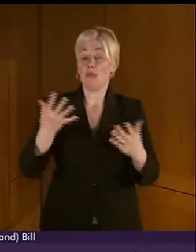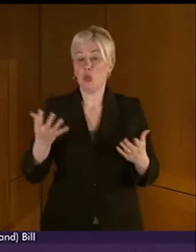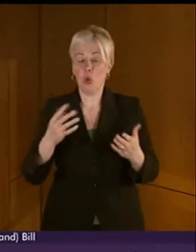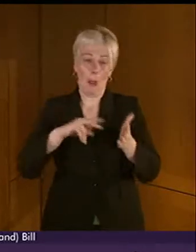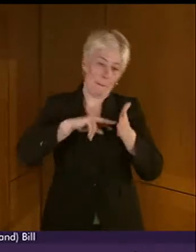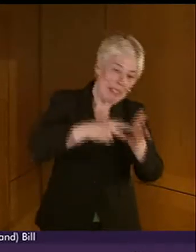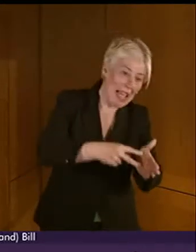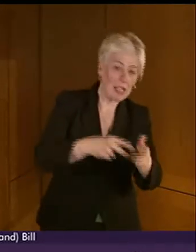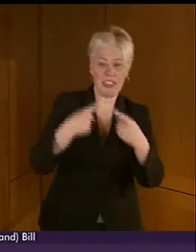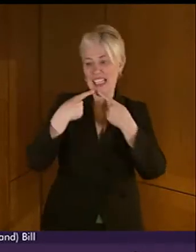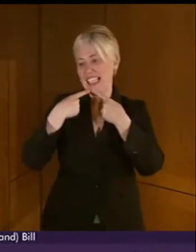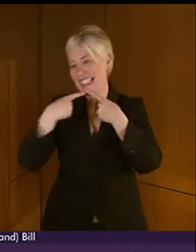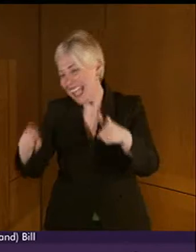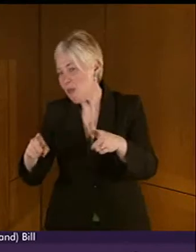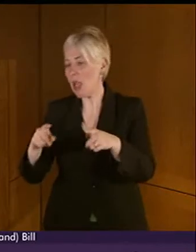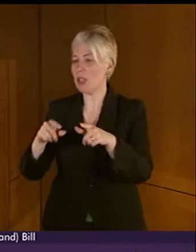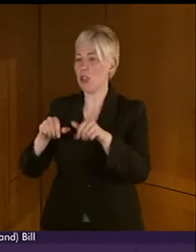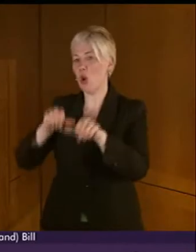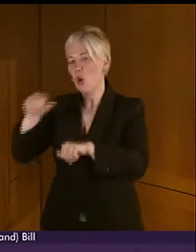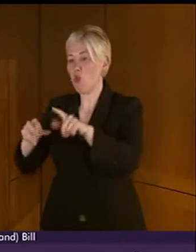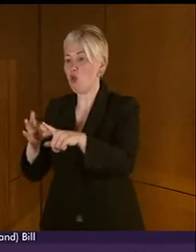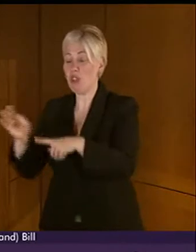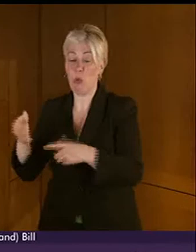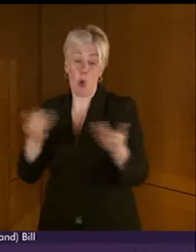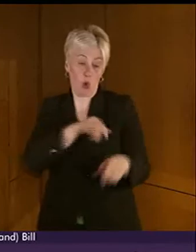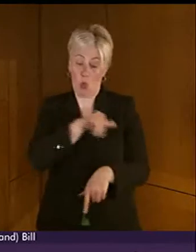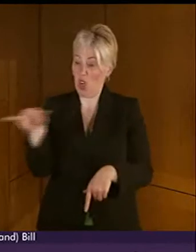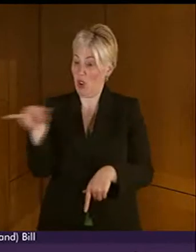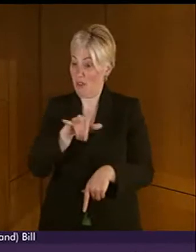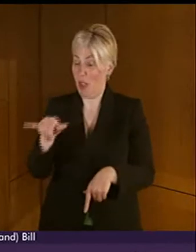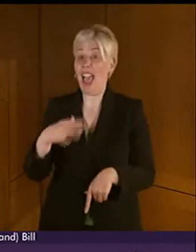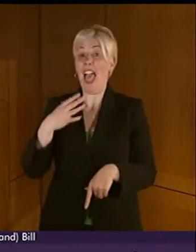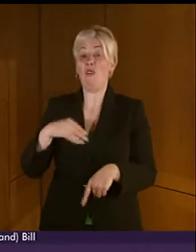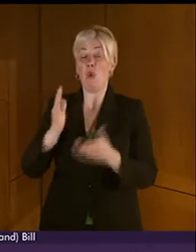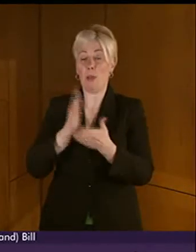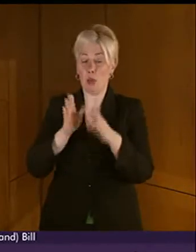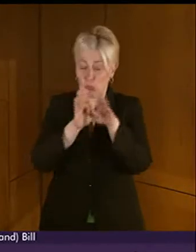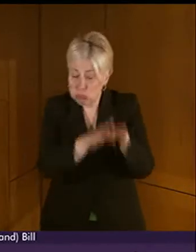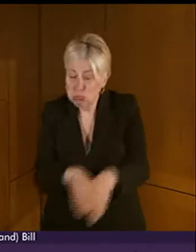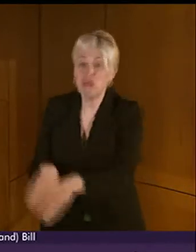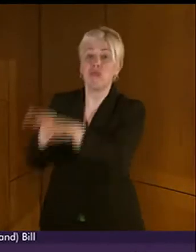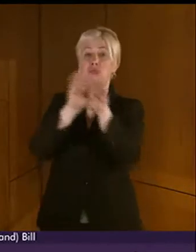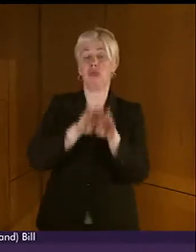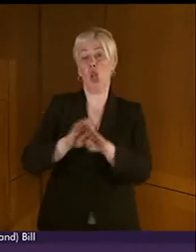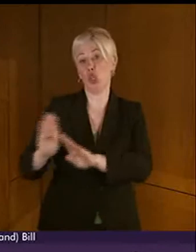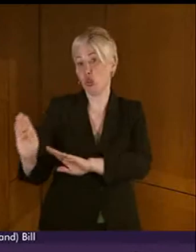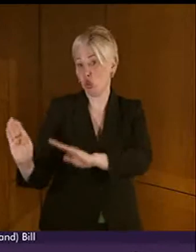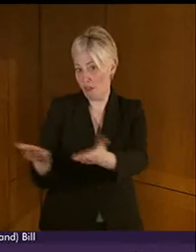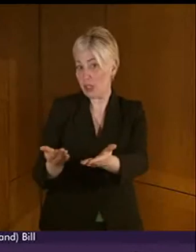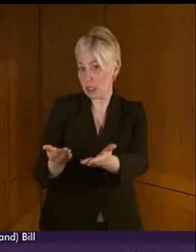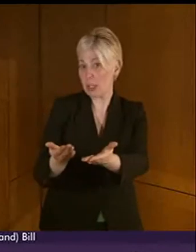statement or a progress report, if we're looking for a consistent level of service, then that